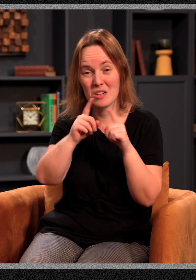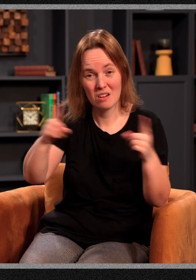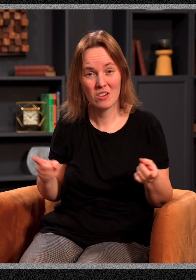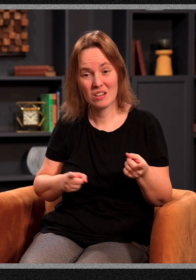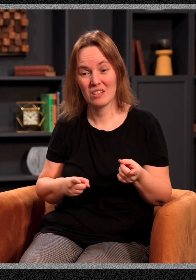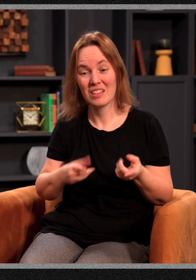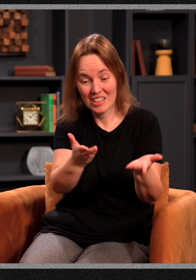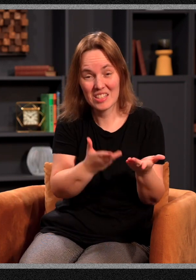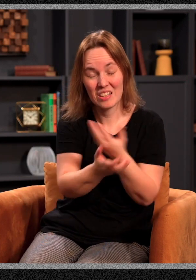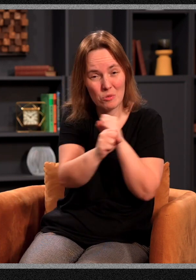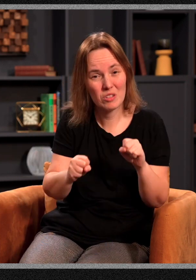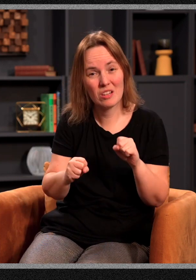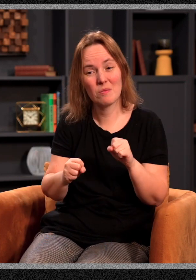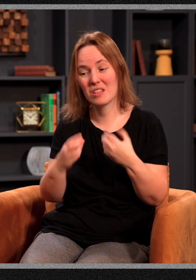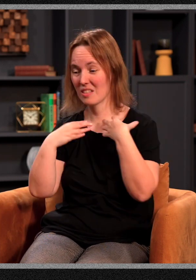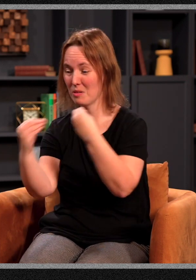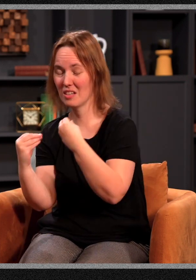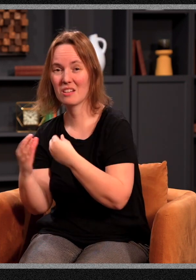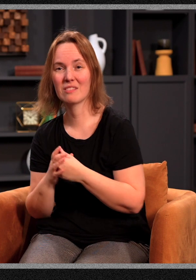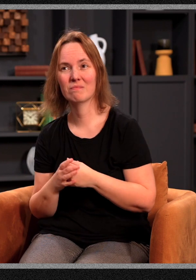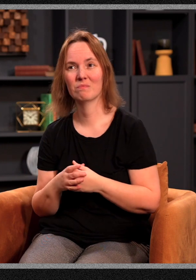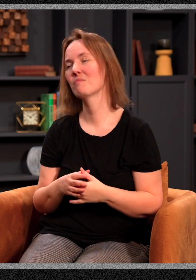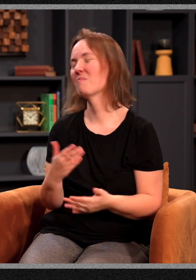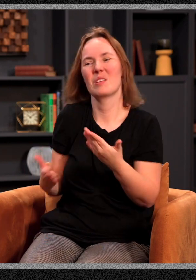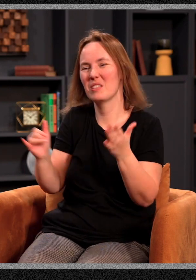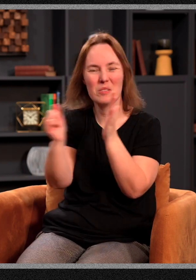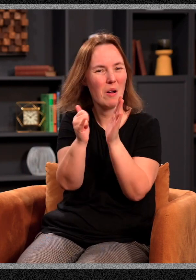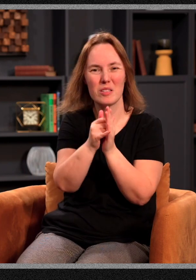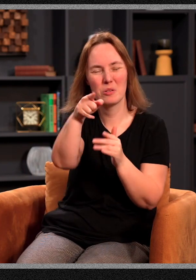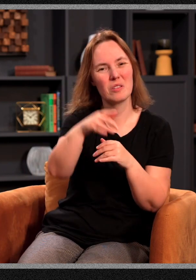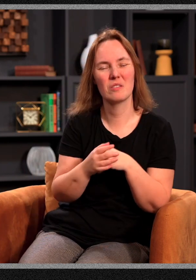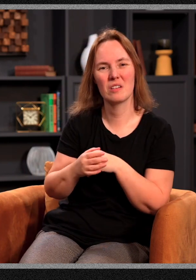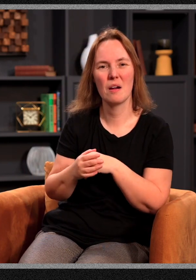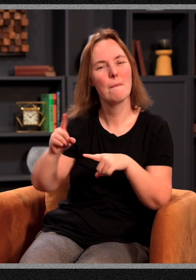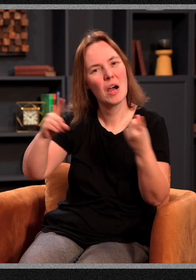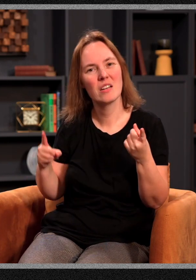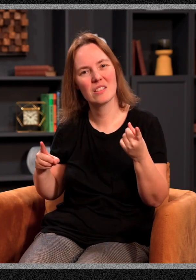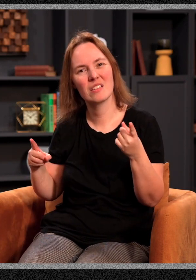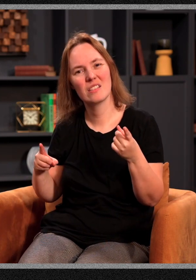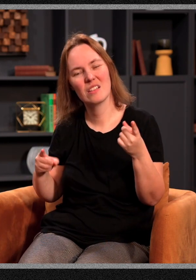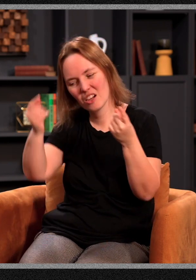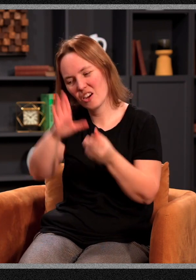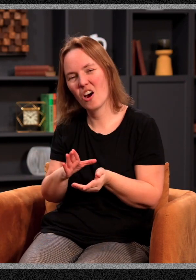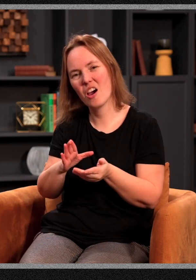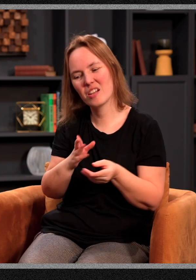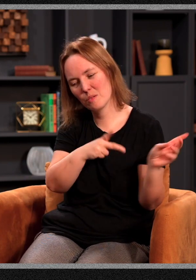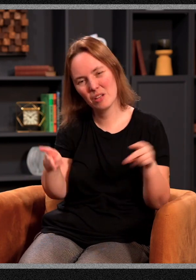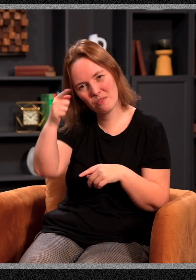This can be redeemed. This can be healed. It might seem impossible to you, but God has a plan for you. God